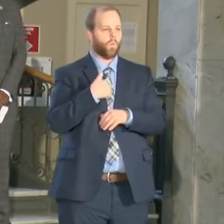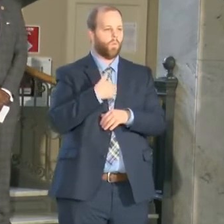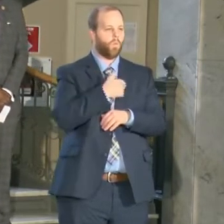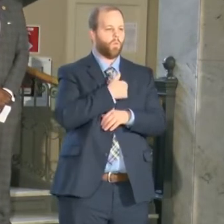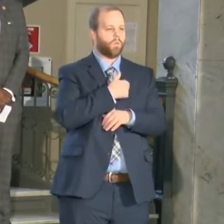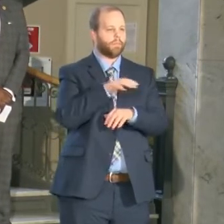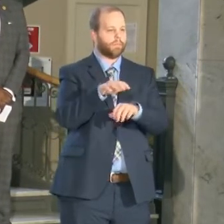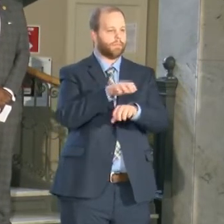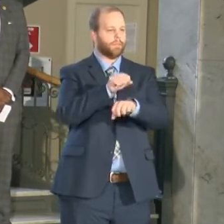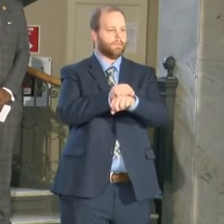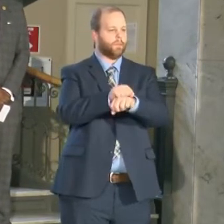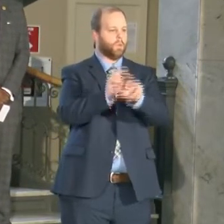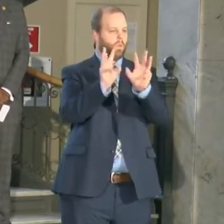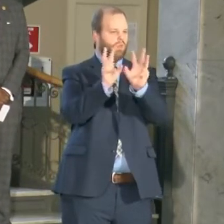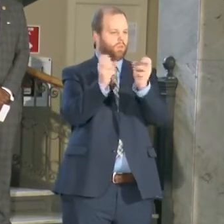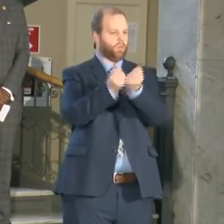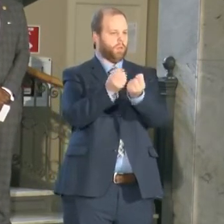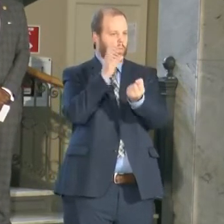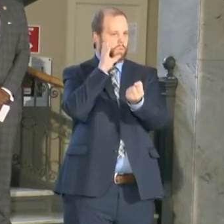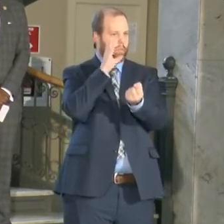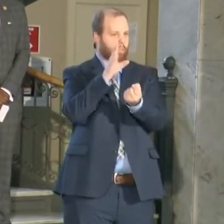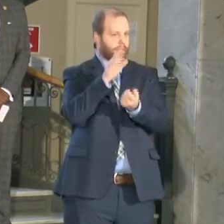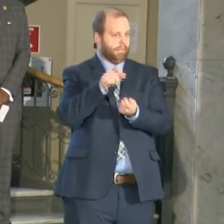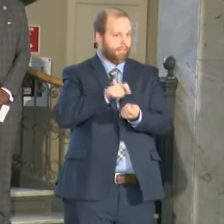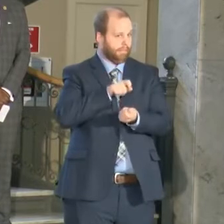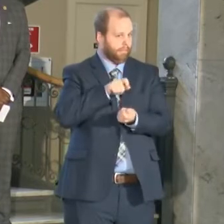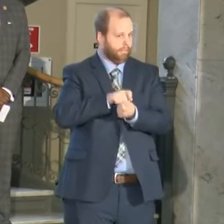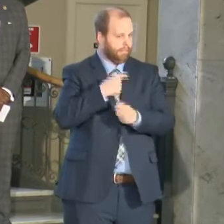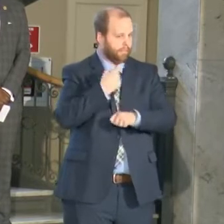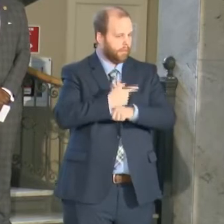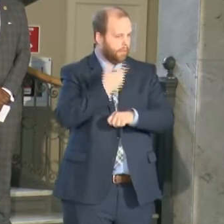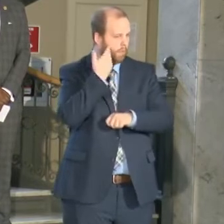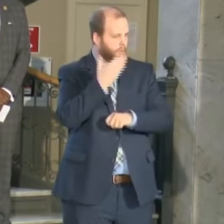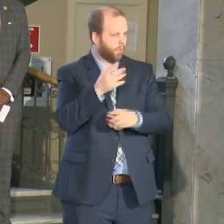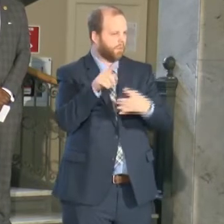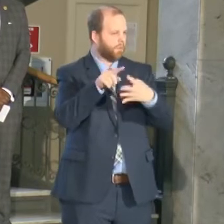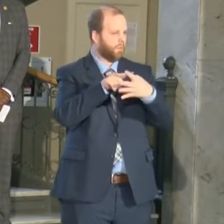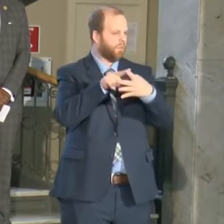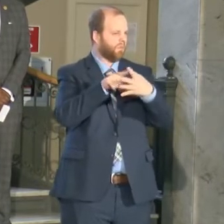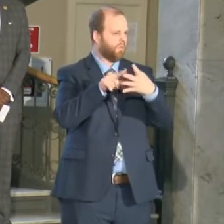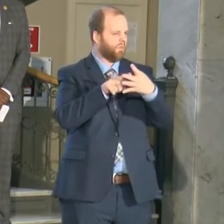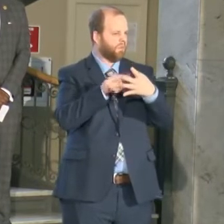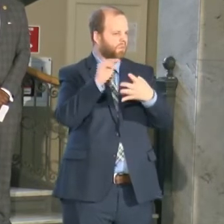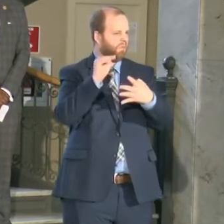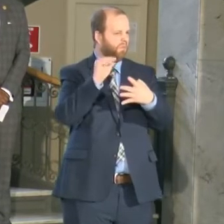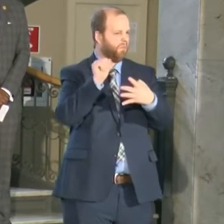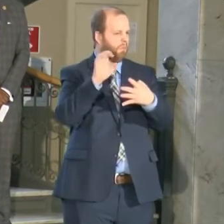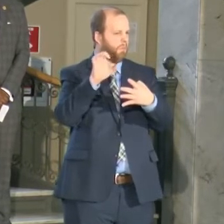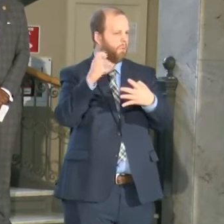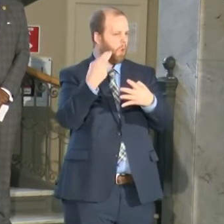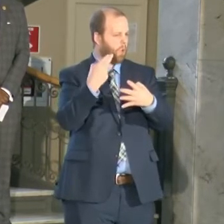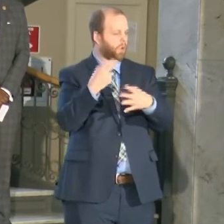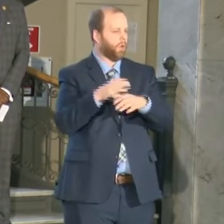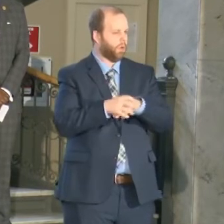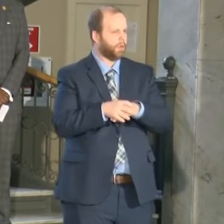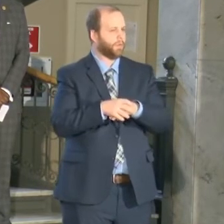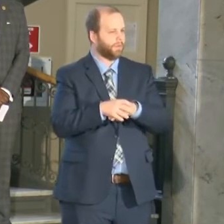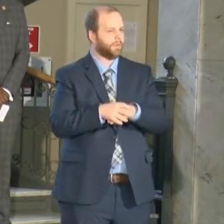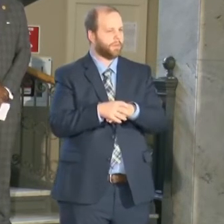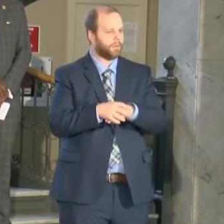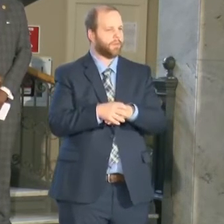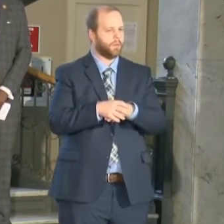speak we don't know exactly the date right now but it's going to be early march and so we're looking to invite